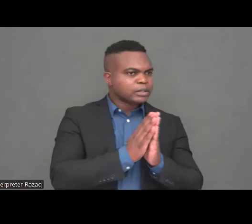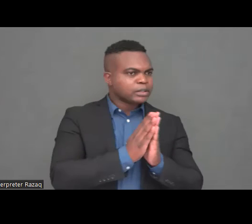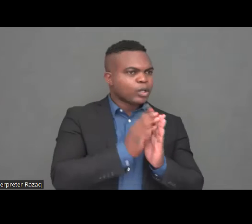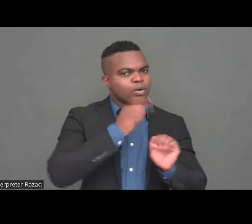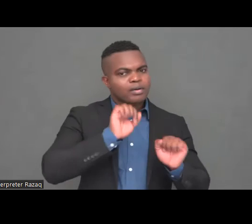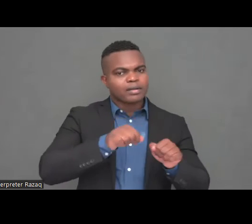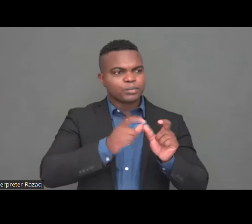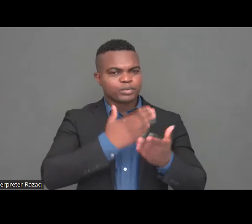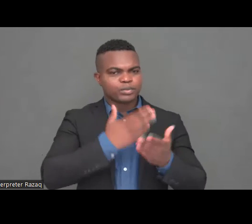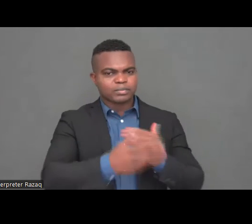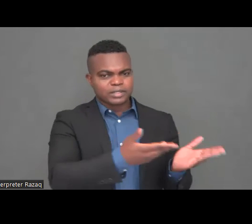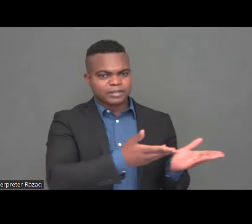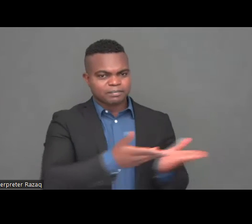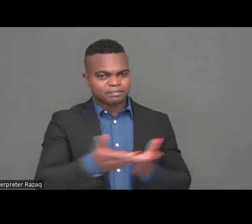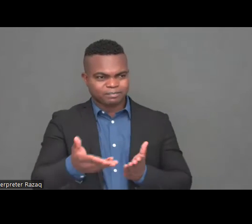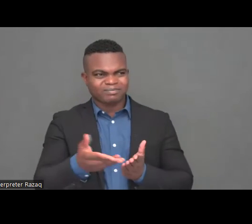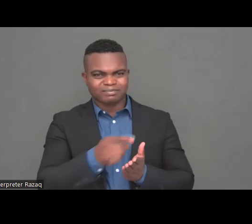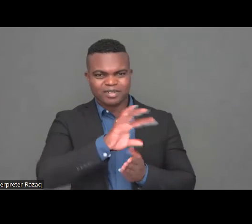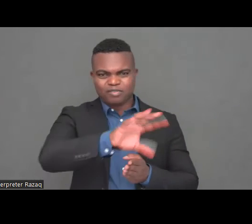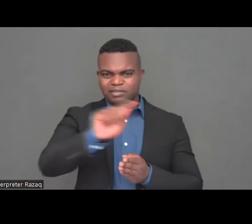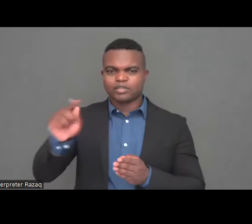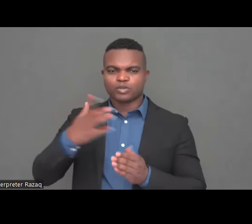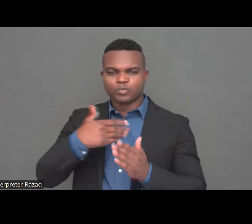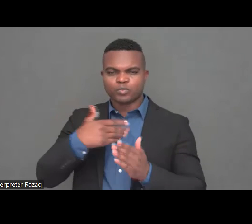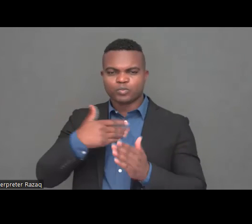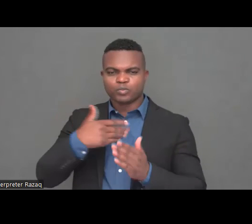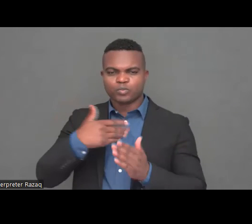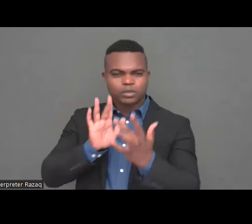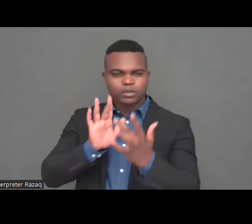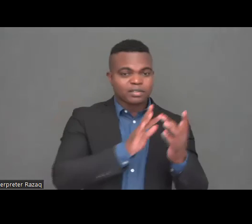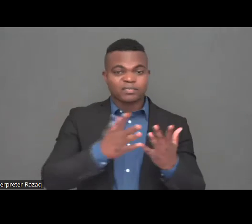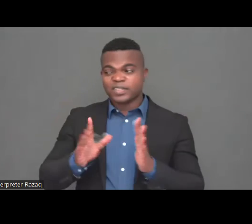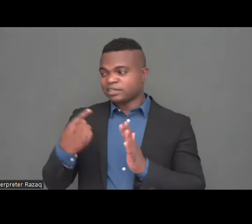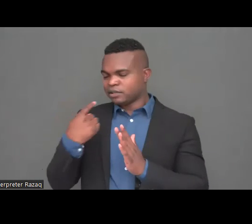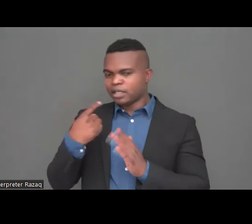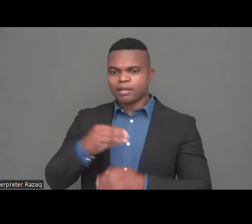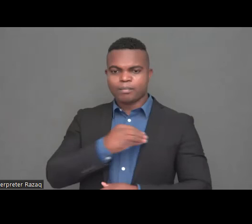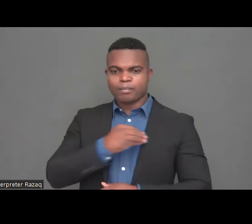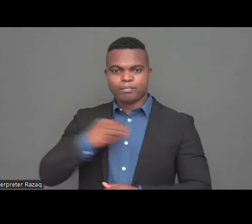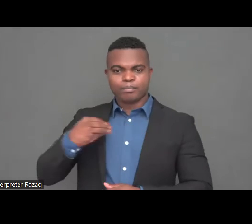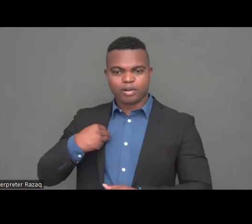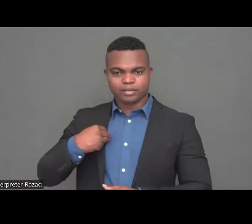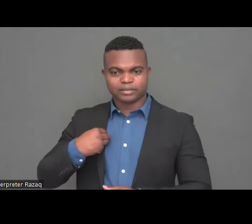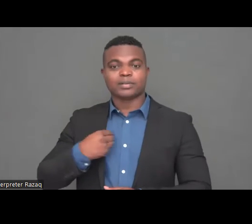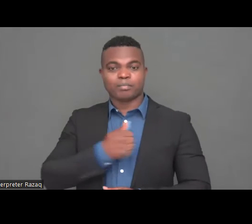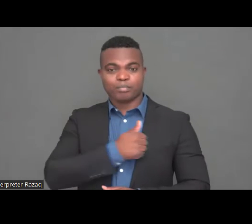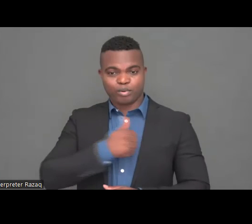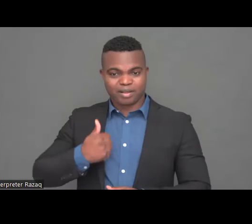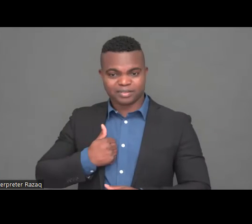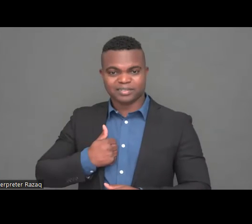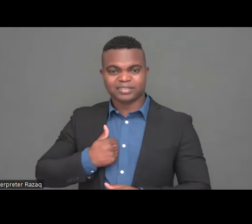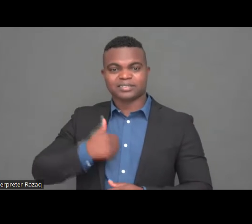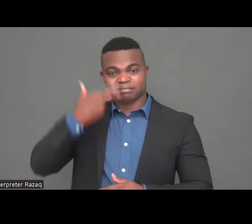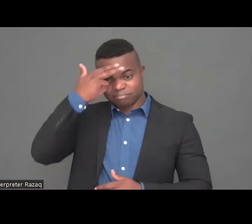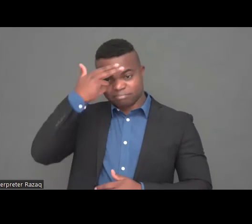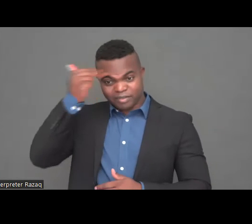and in some other countries in Germany so but what we are looking for for a real